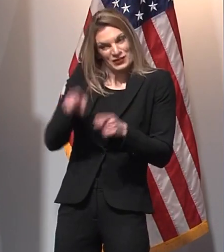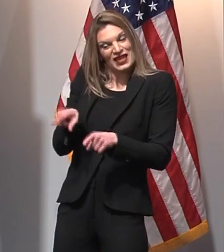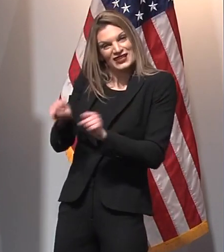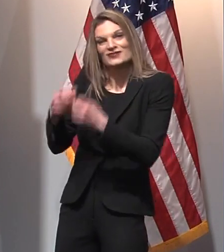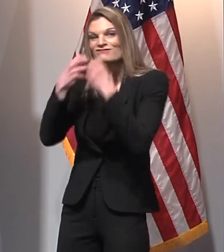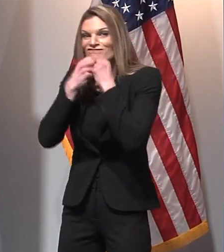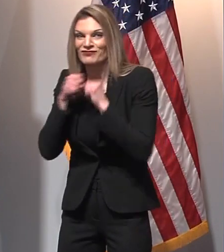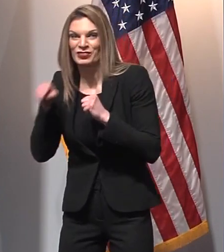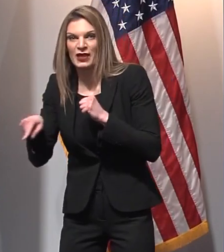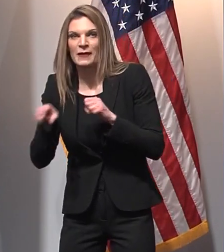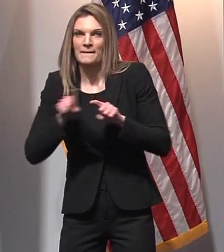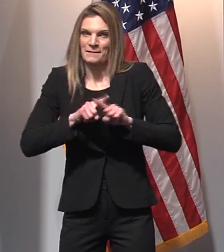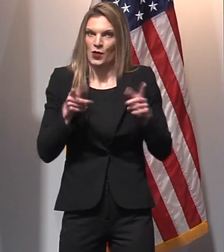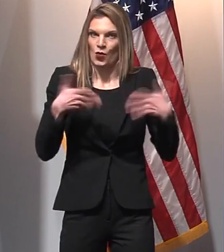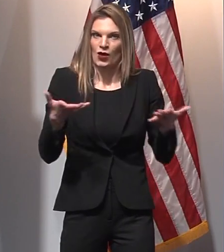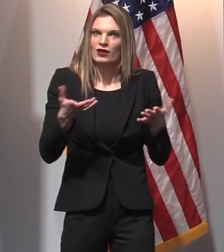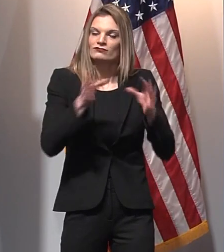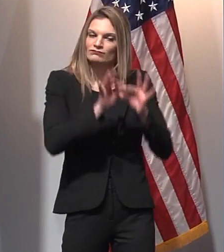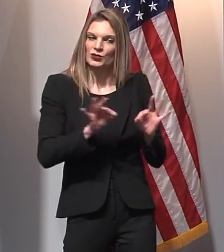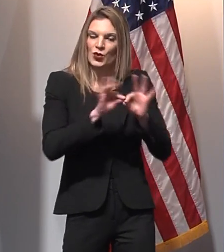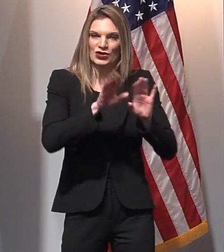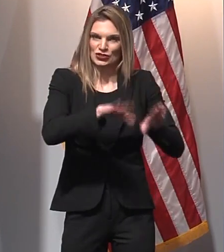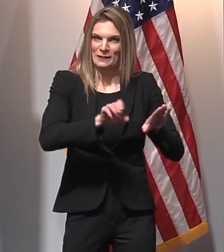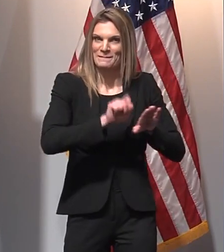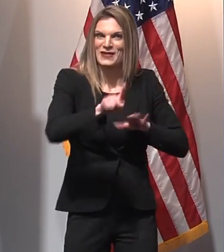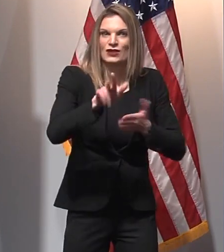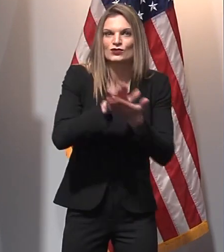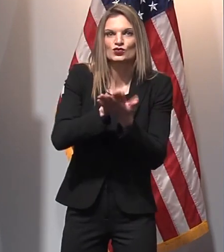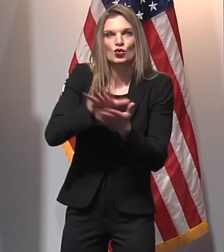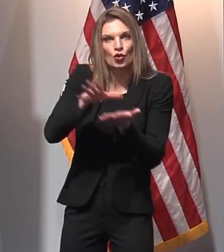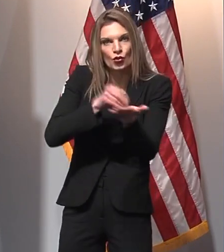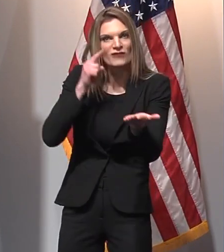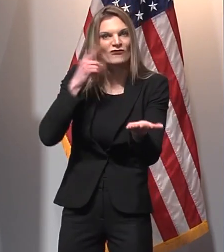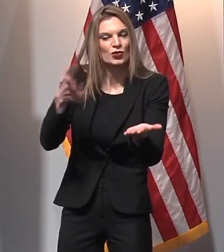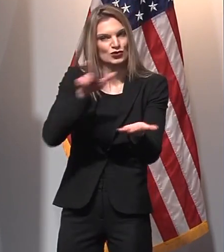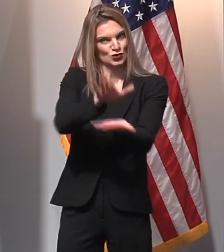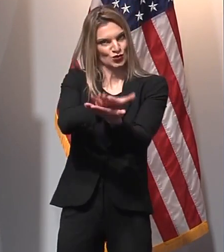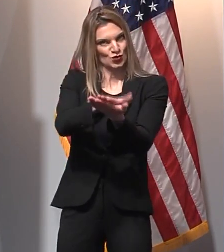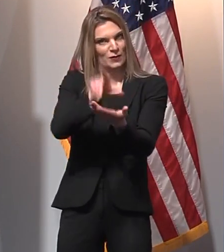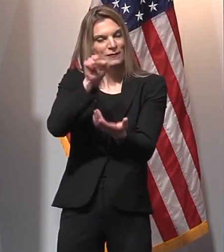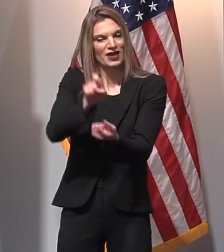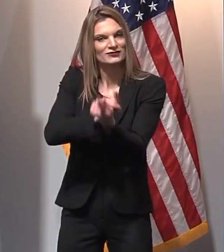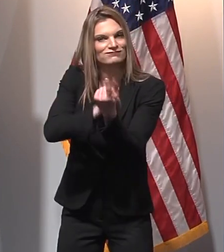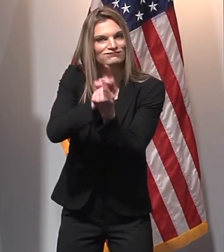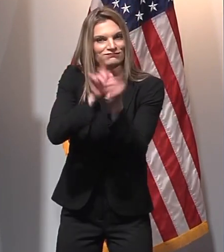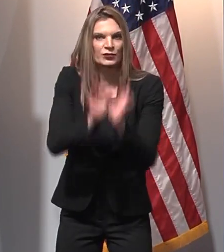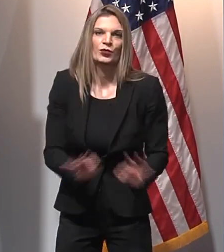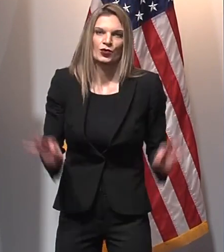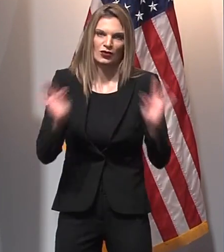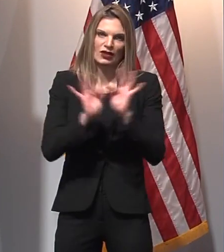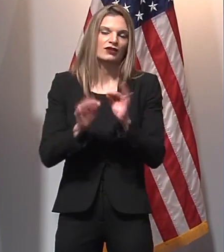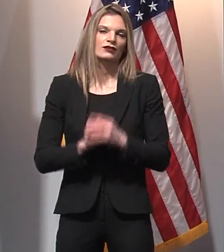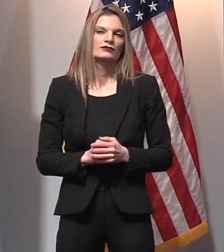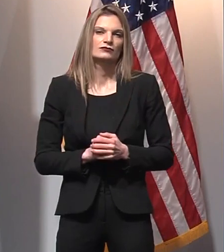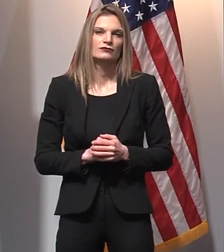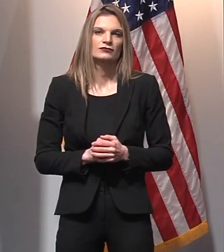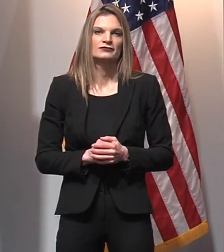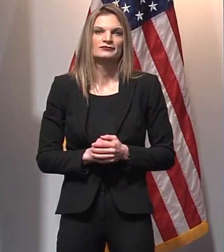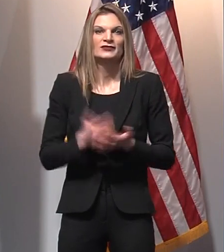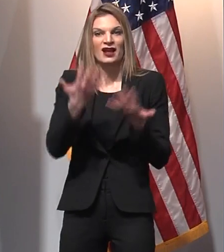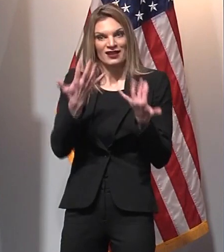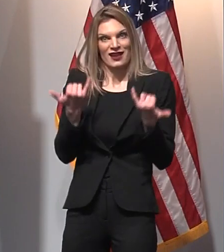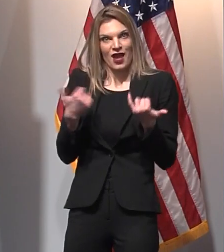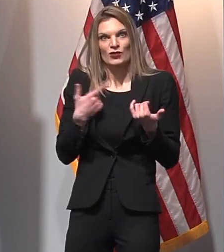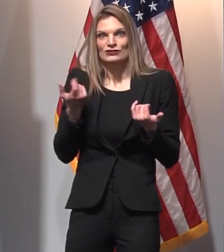children be able to learn in person. As we continue to re-engage, it is critical that everyone adheres to these